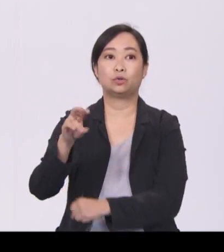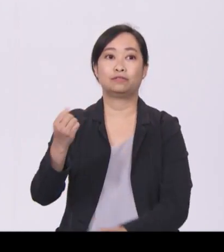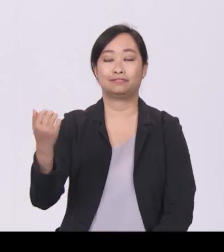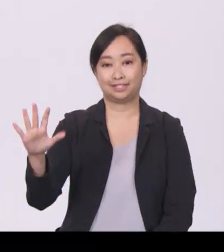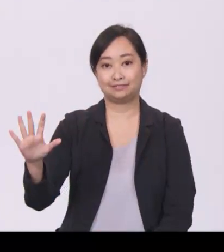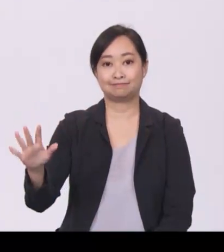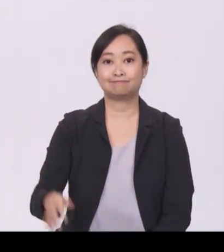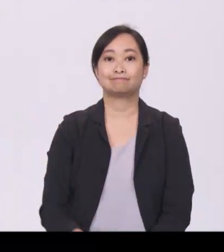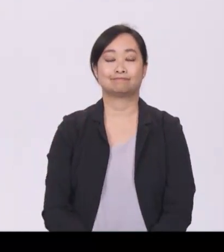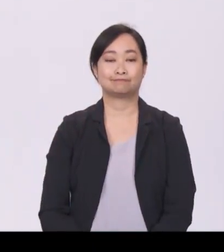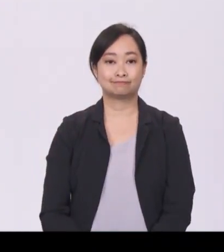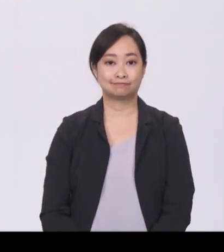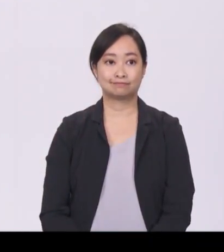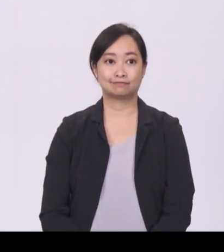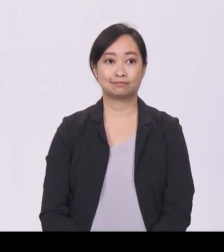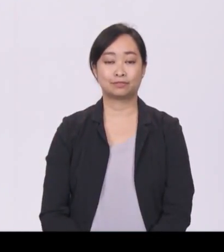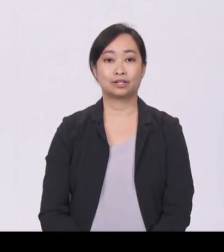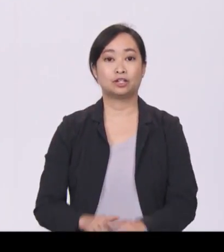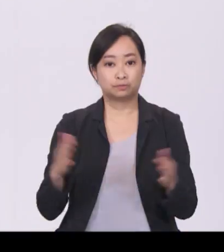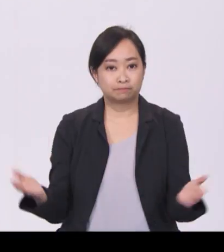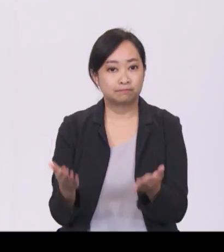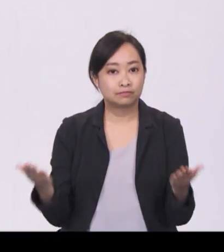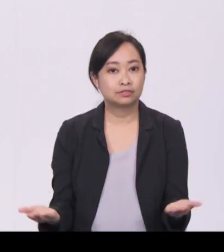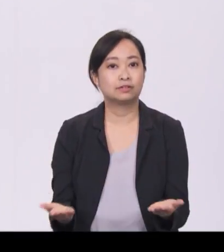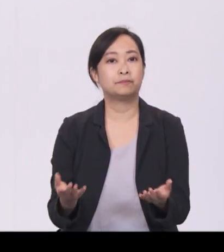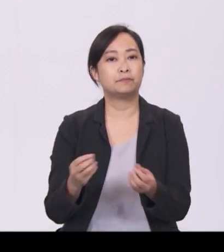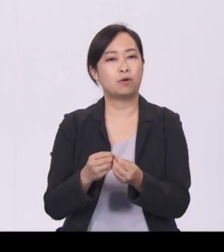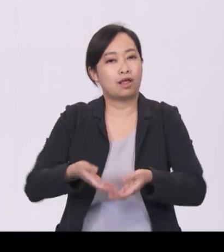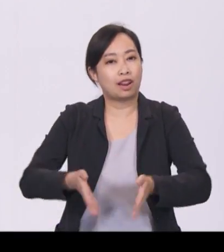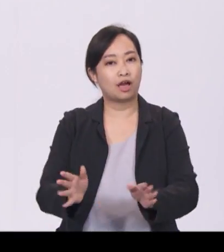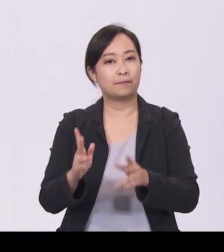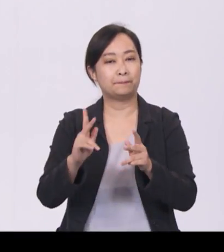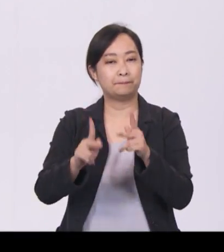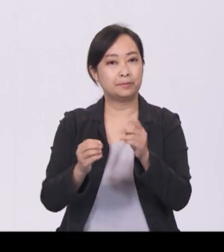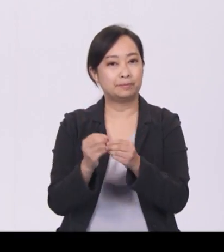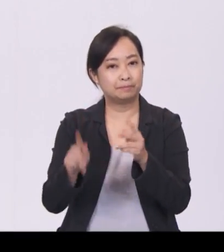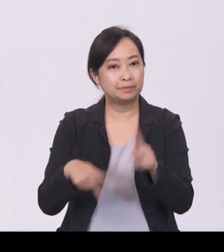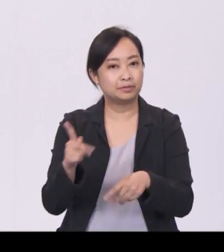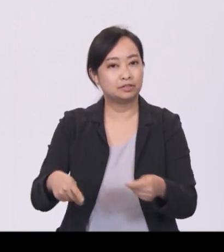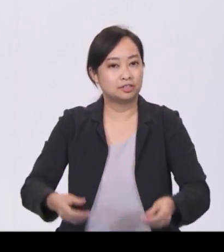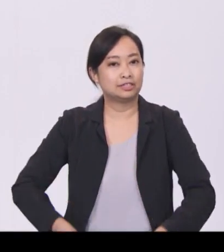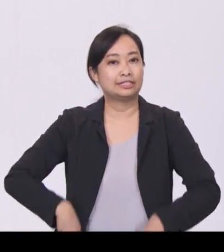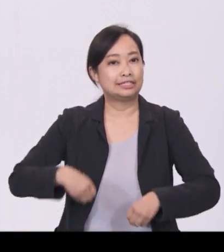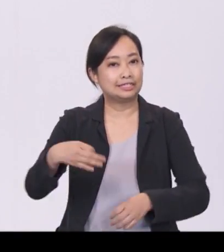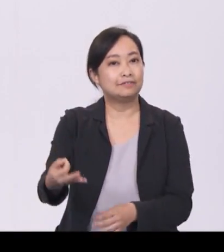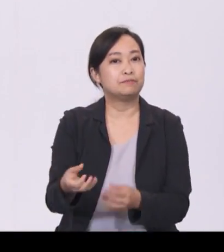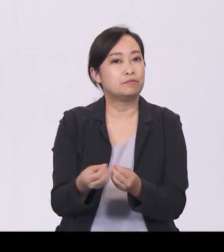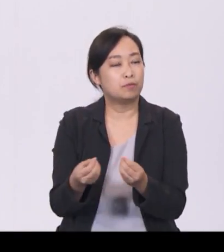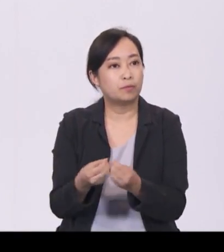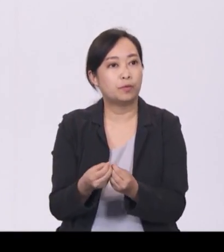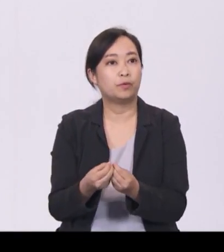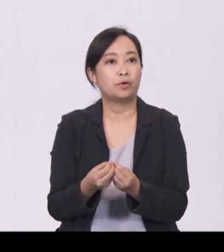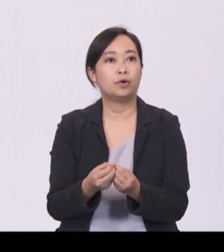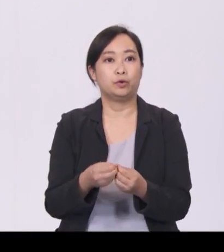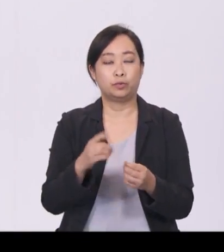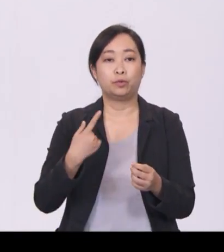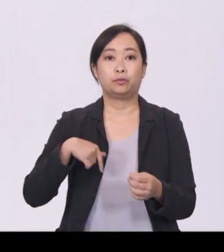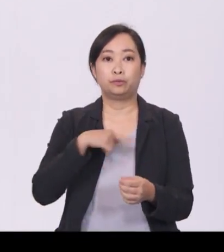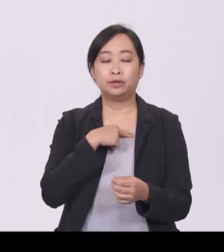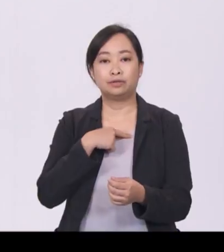To foster the spirit of giving in our people, we enhance support for measures that encourage everyone to contribute to